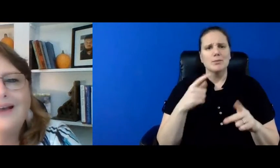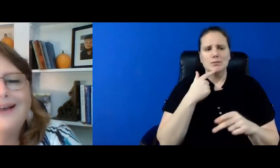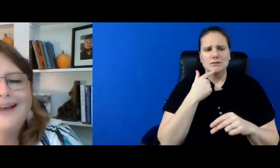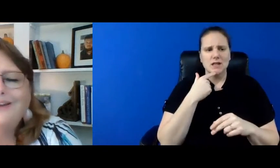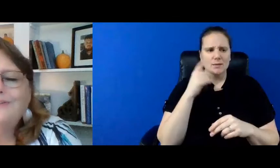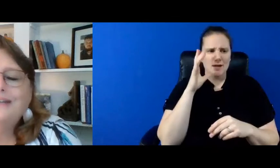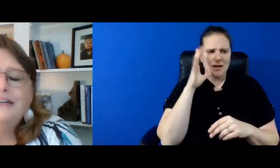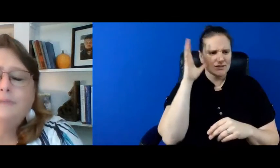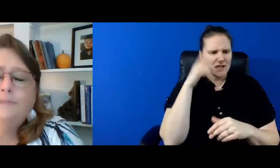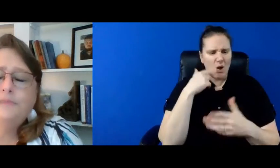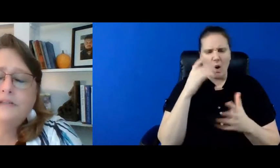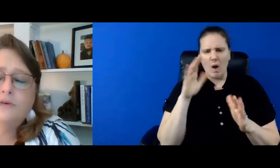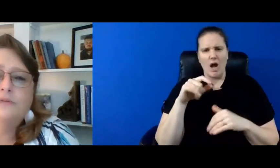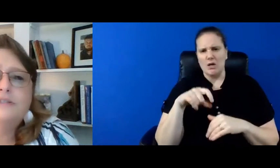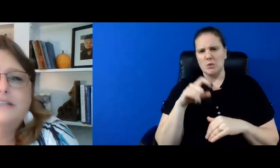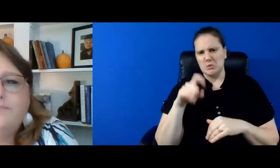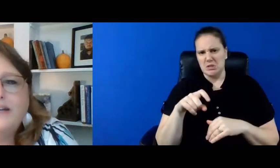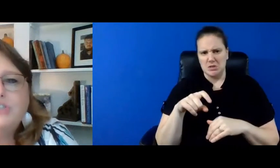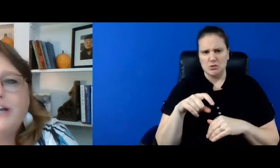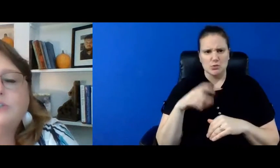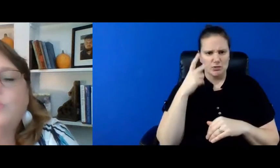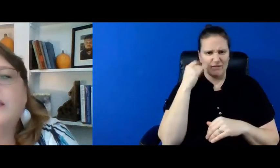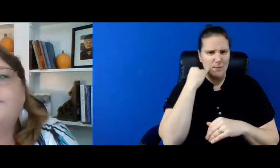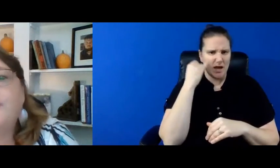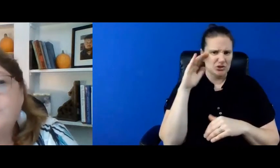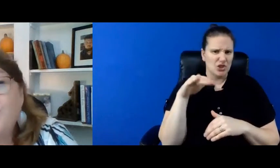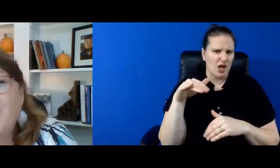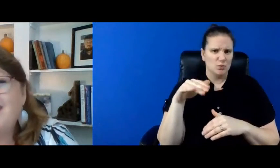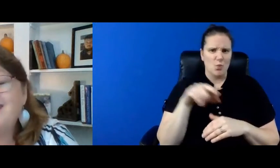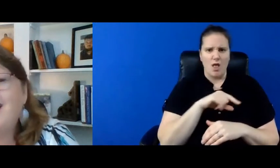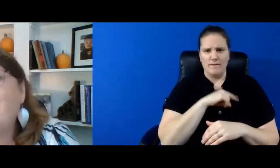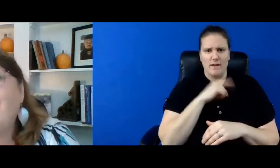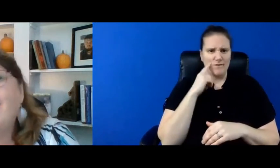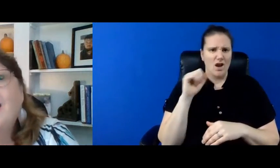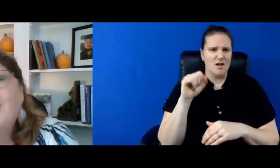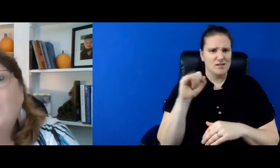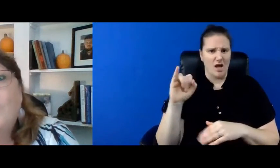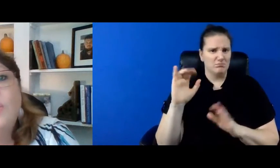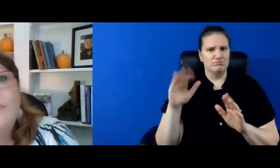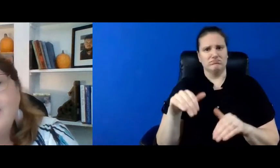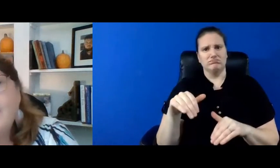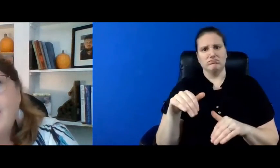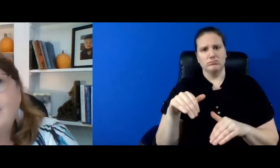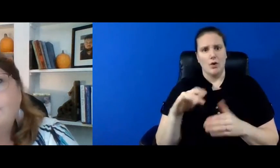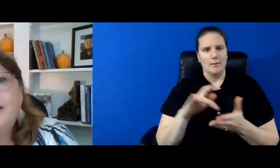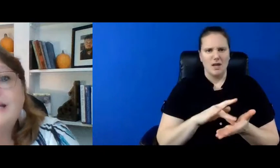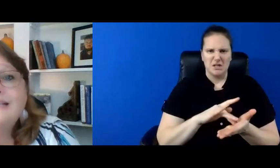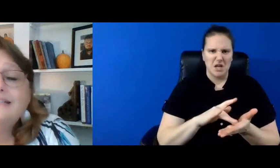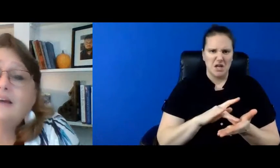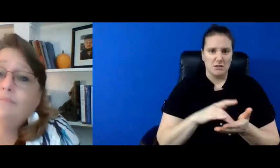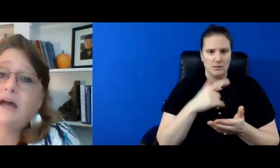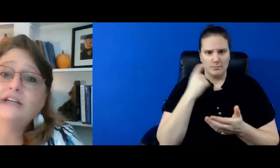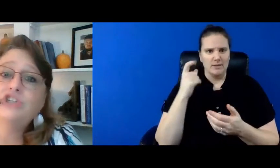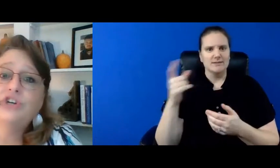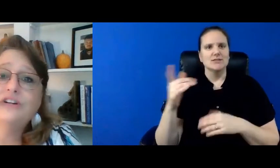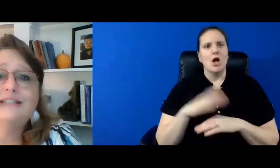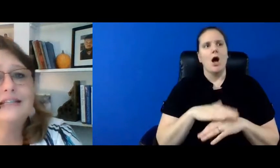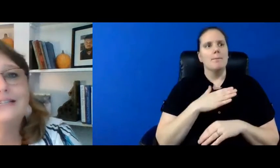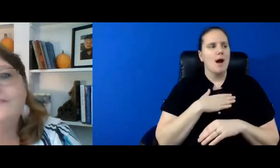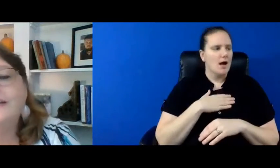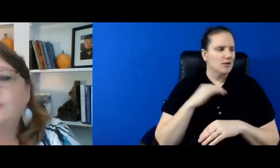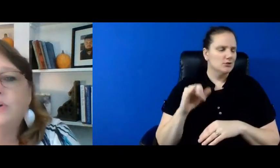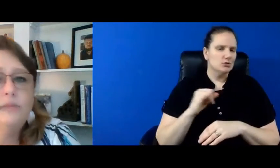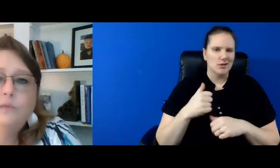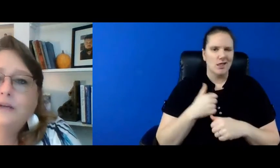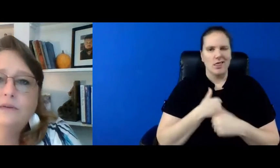i don't need to see if my child qualifies for ssi or medicaid because he's on my insurance